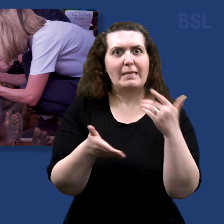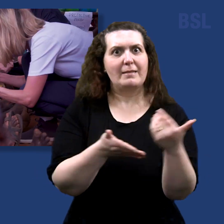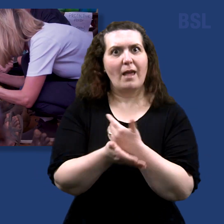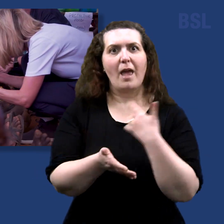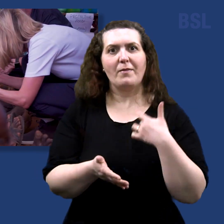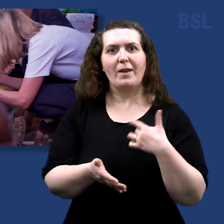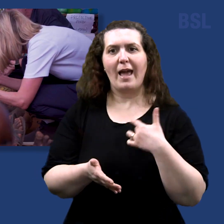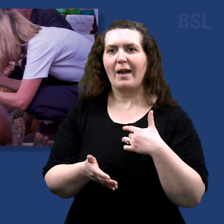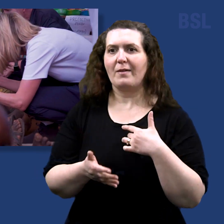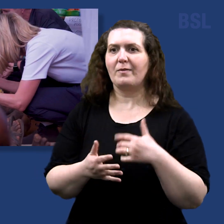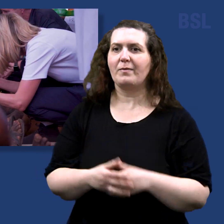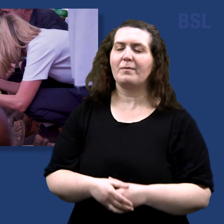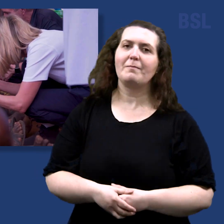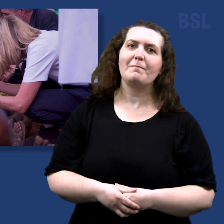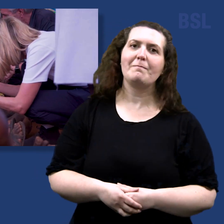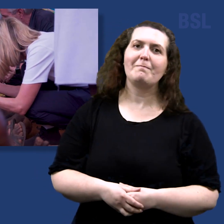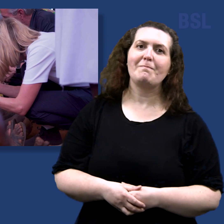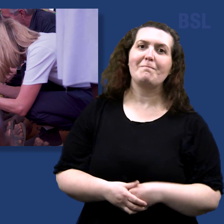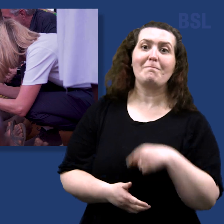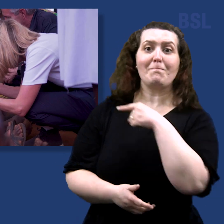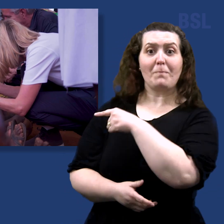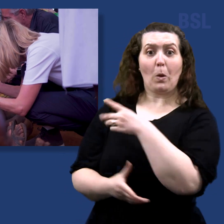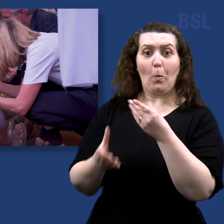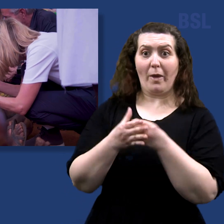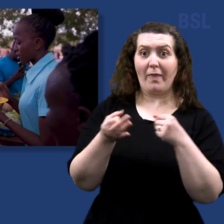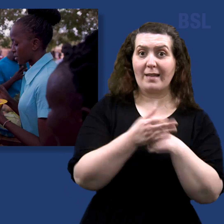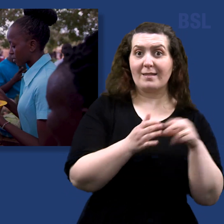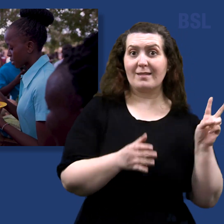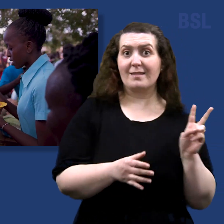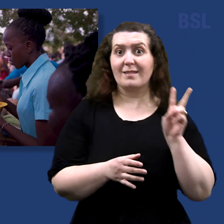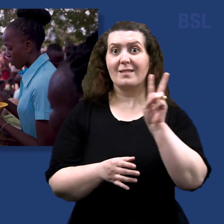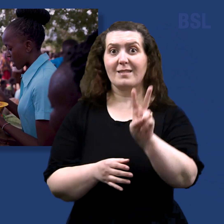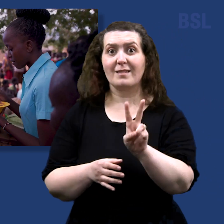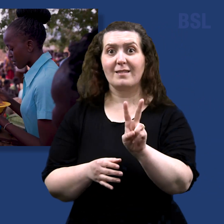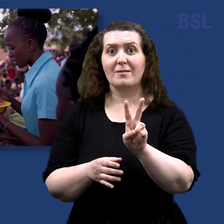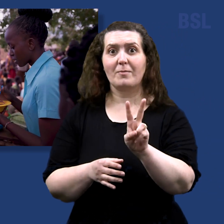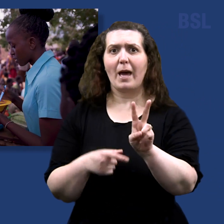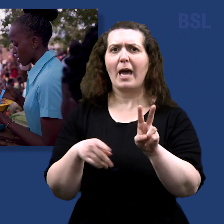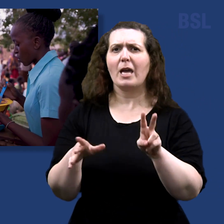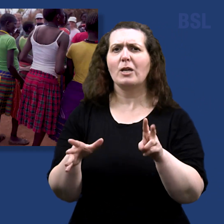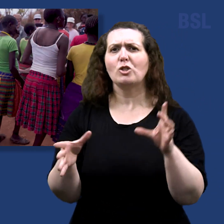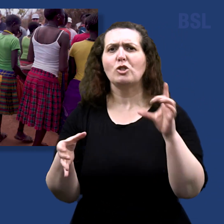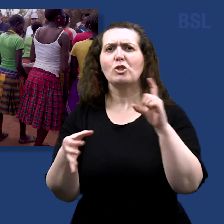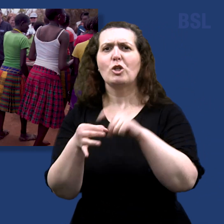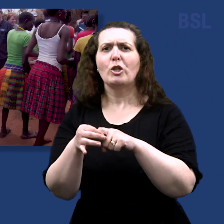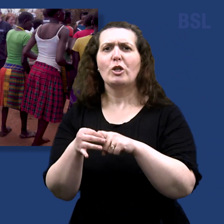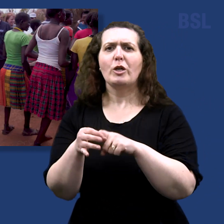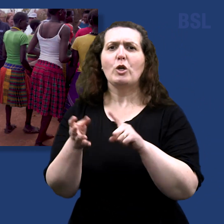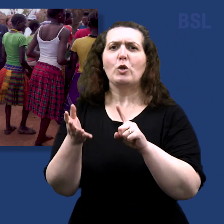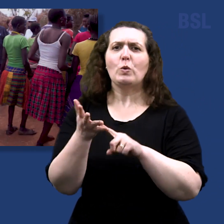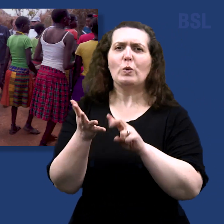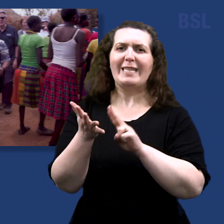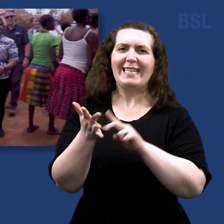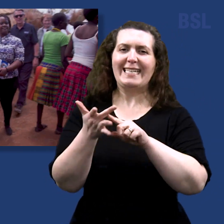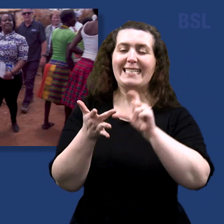President Johnson with her husband Doug joined a UNICEF team in the drought-stricken areas of northeastern Uganda.